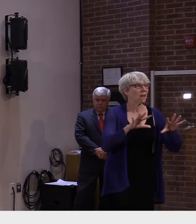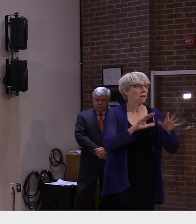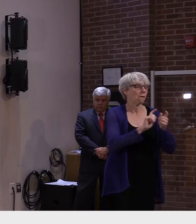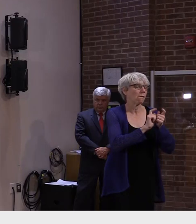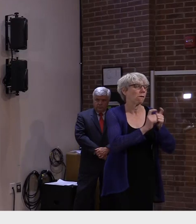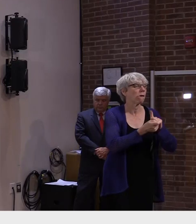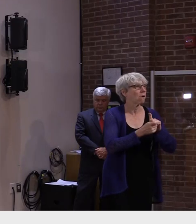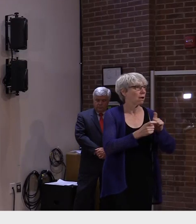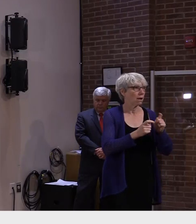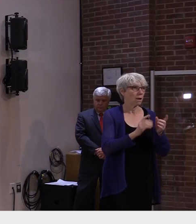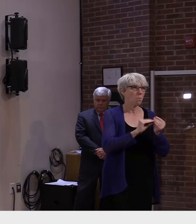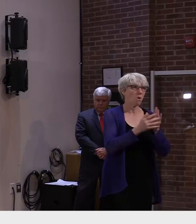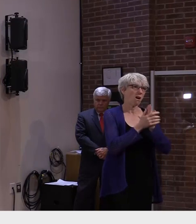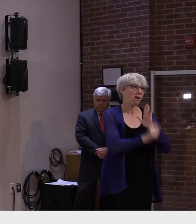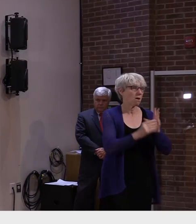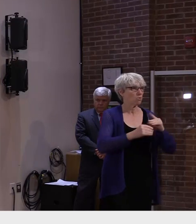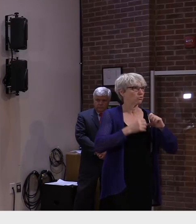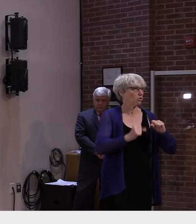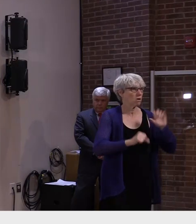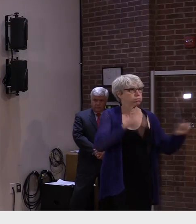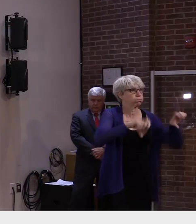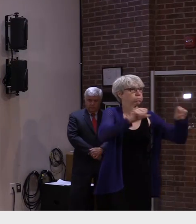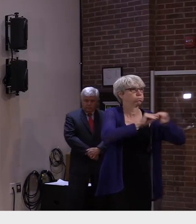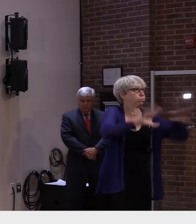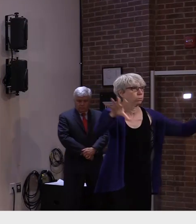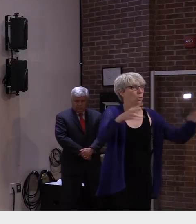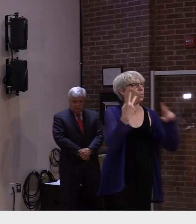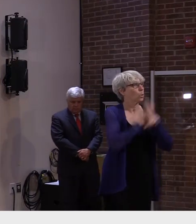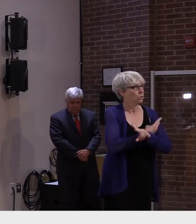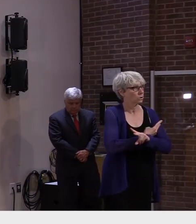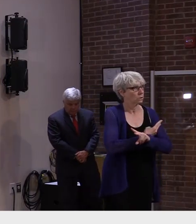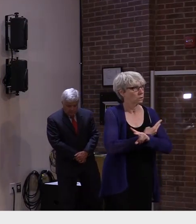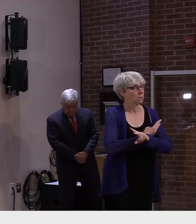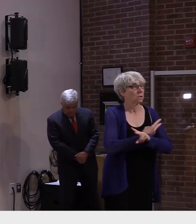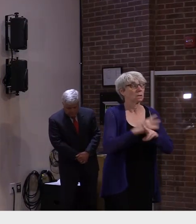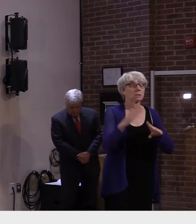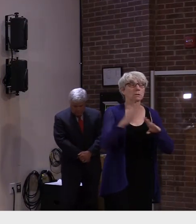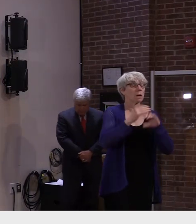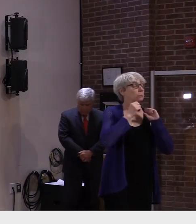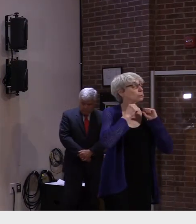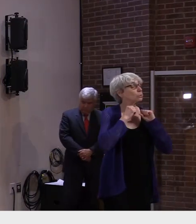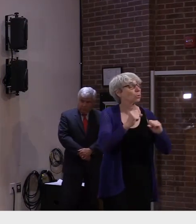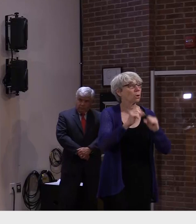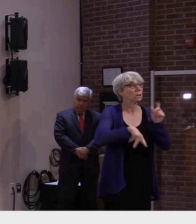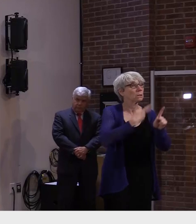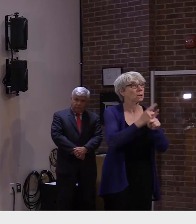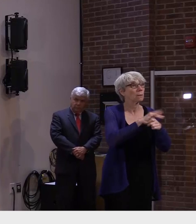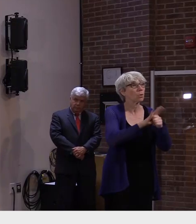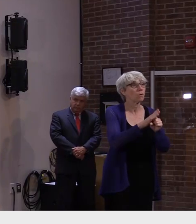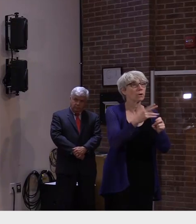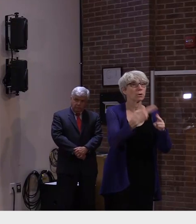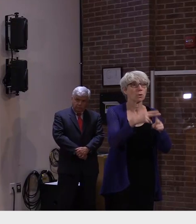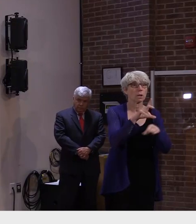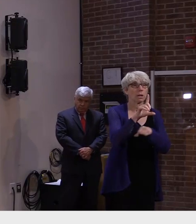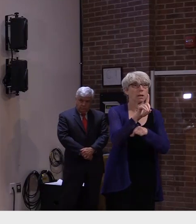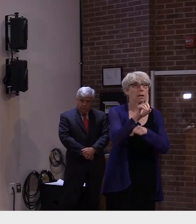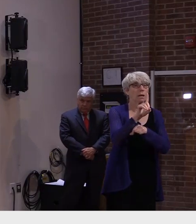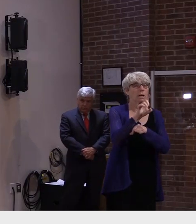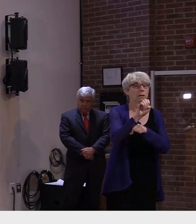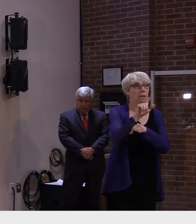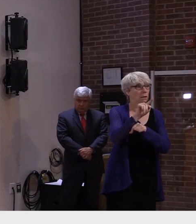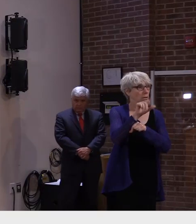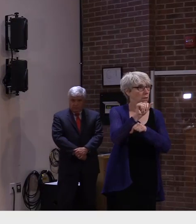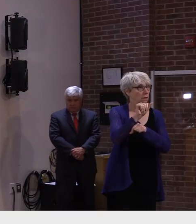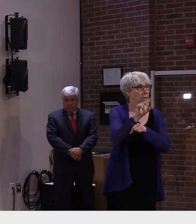it the delta variant is firmly established in the country and is found in nearly all of the cases that we have done whole genome